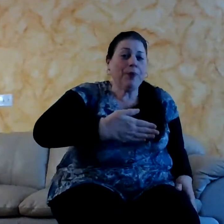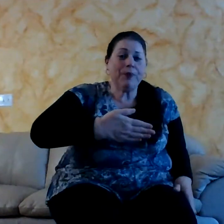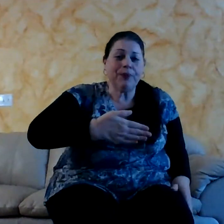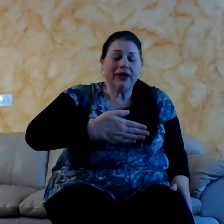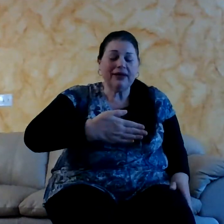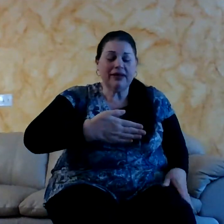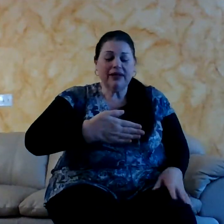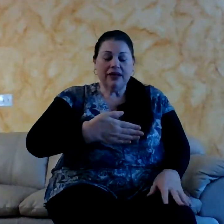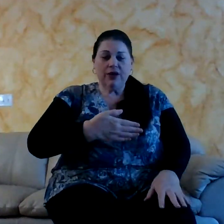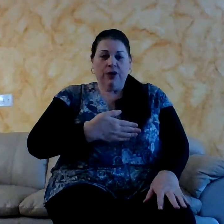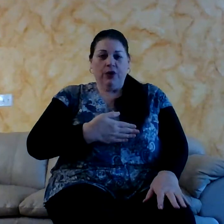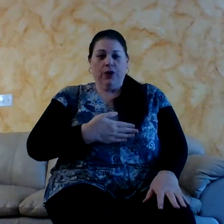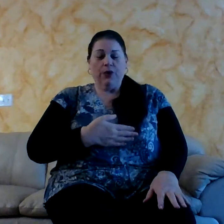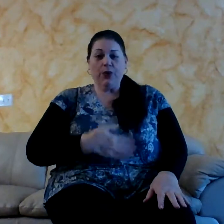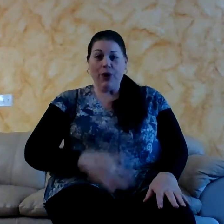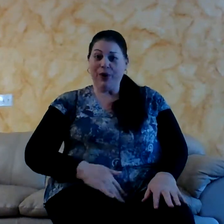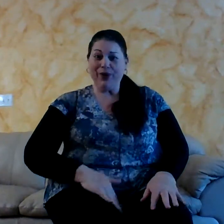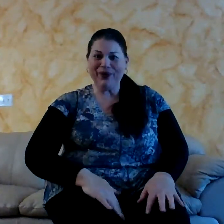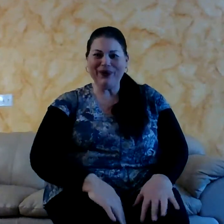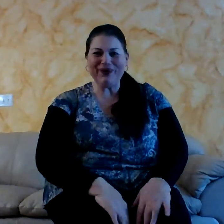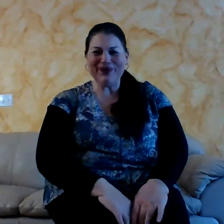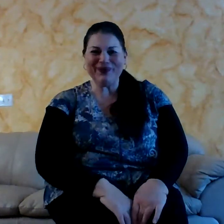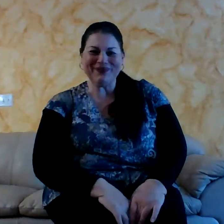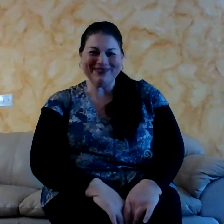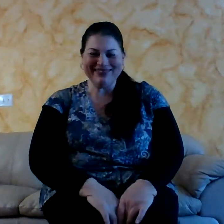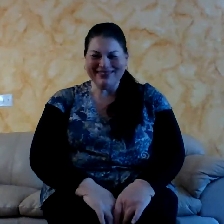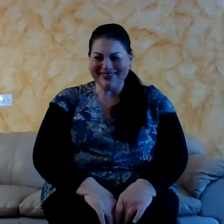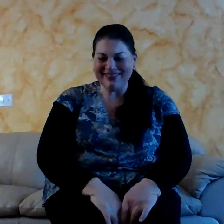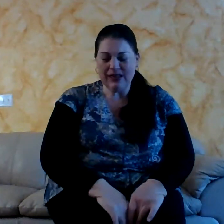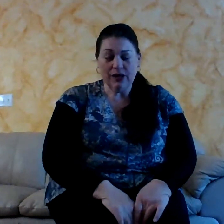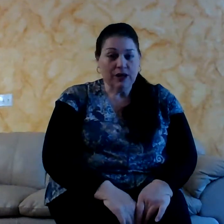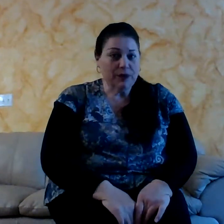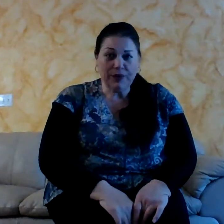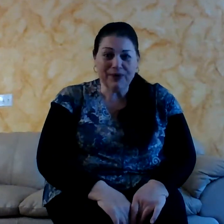We're safe. Let's not go bear hunting anymore.